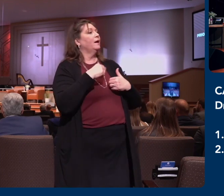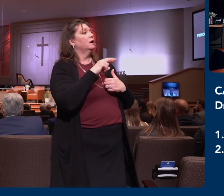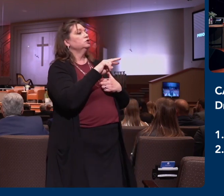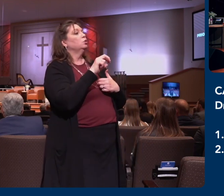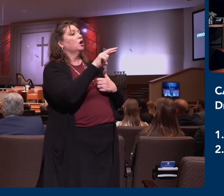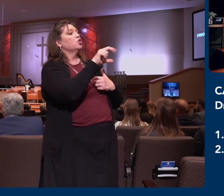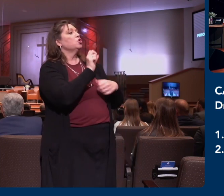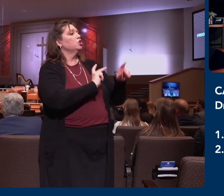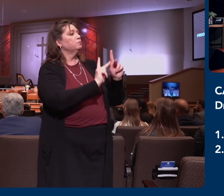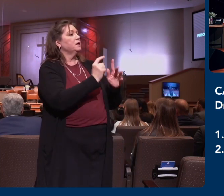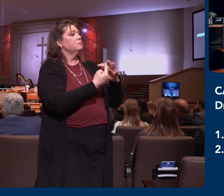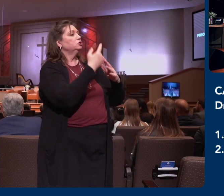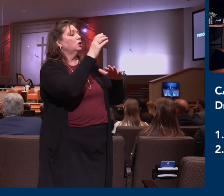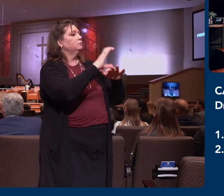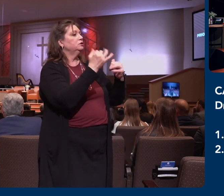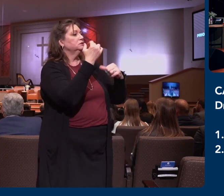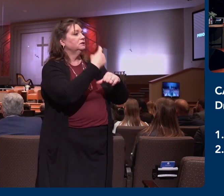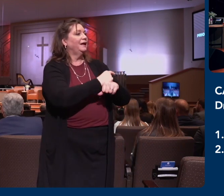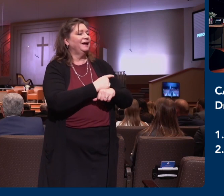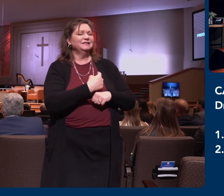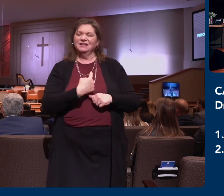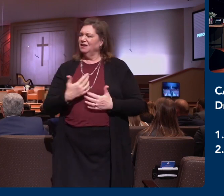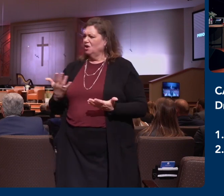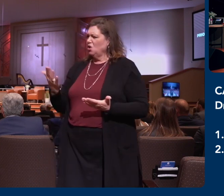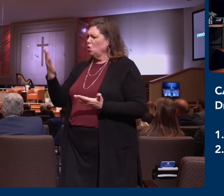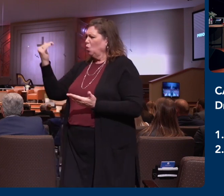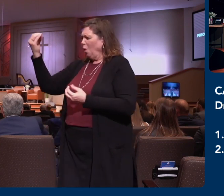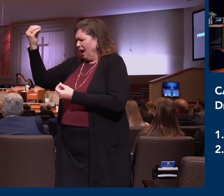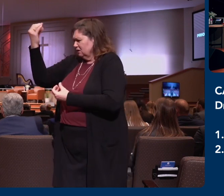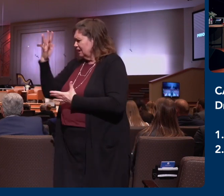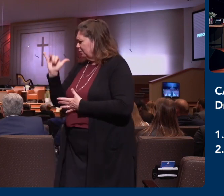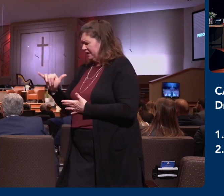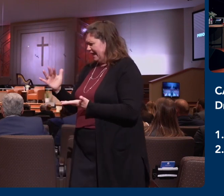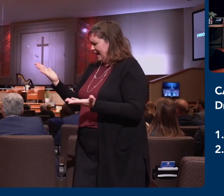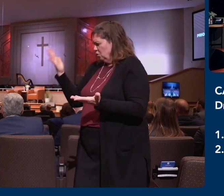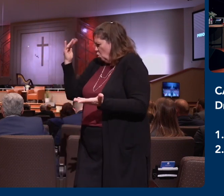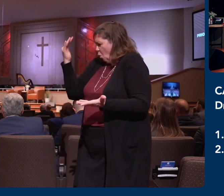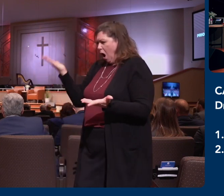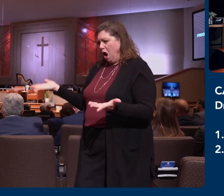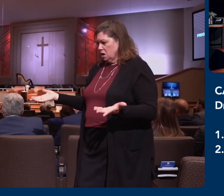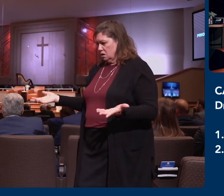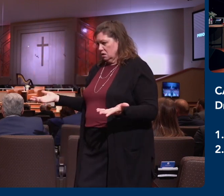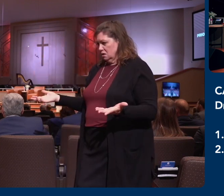And I looked at him and like, I was like, you know, Brian, why do you come and tell me? Why do you come and tell me that?